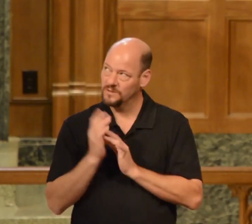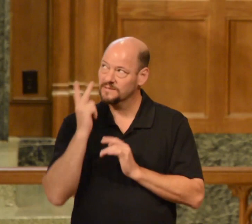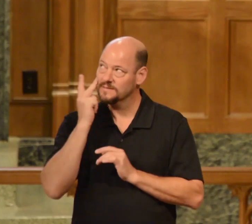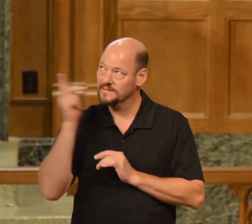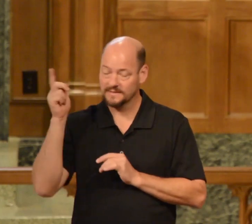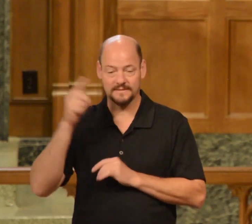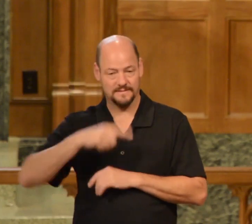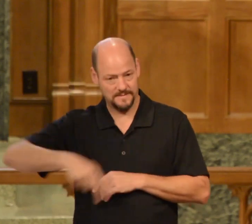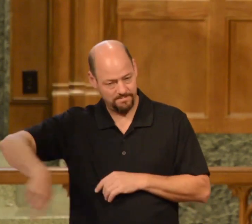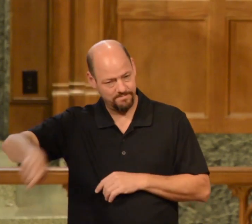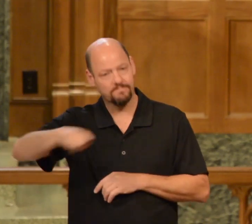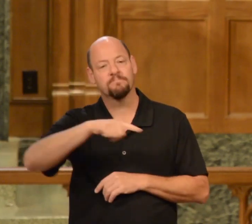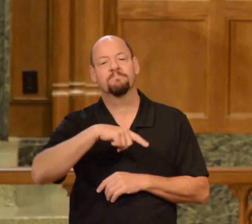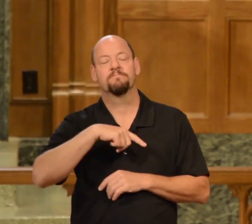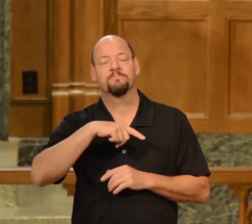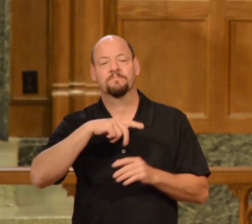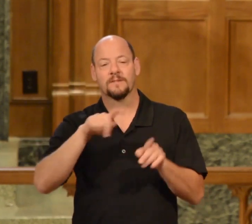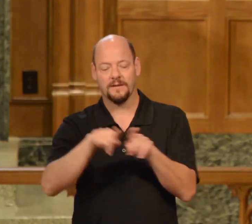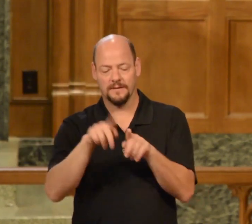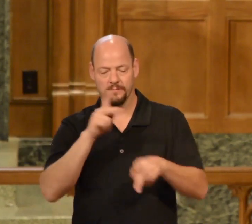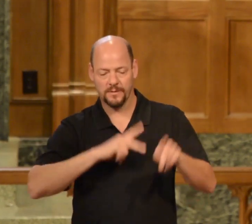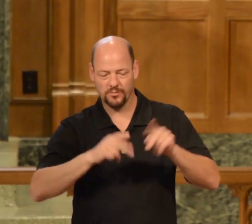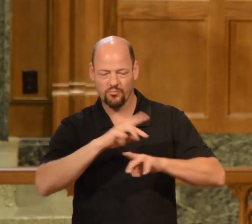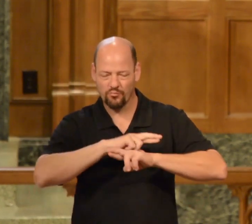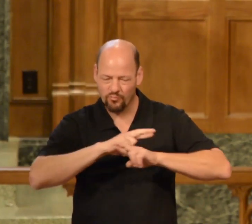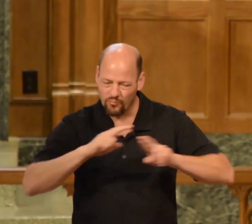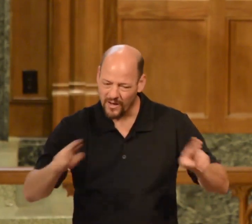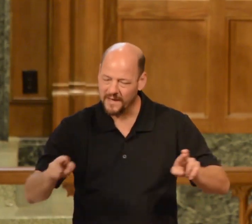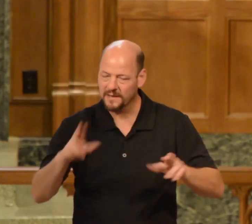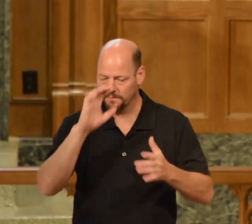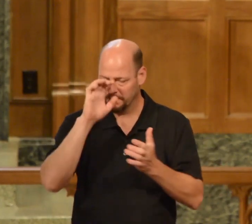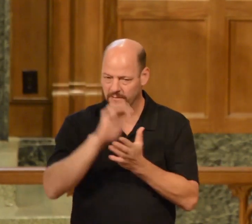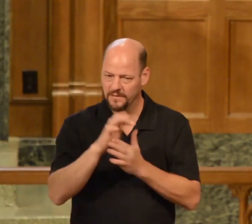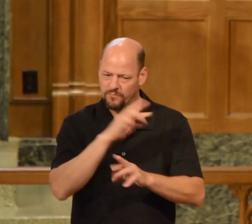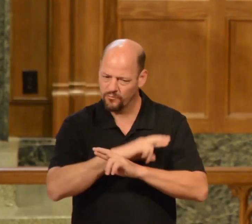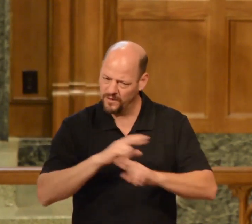believe ready to be called by the gospel ready to be baptized